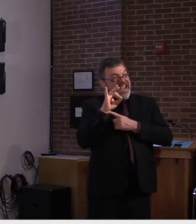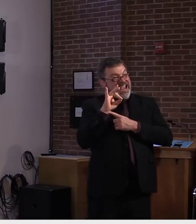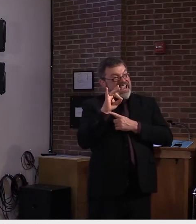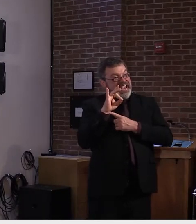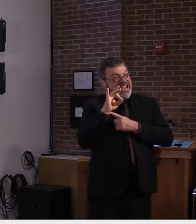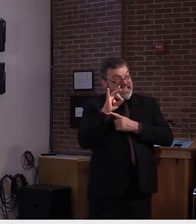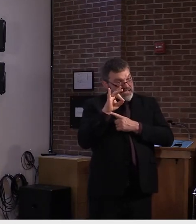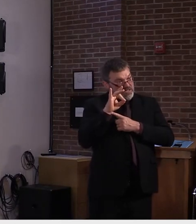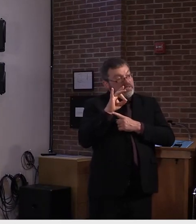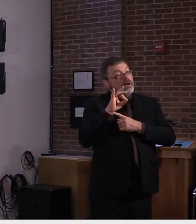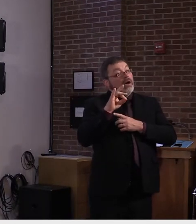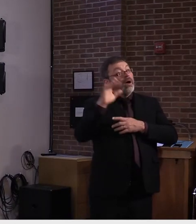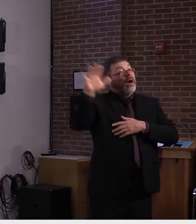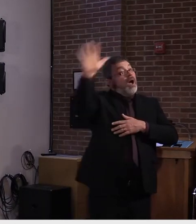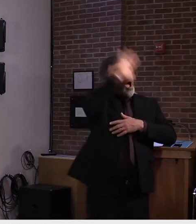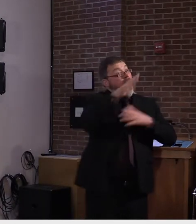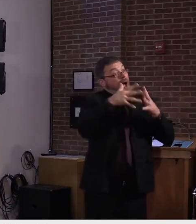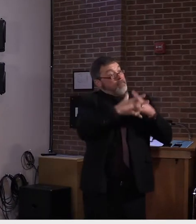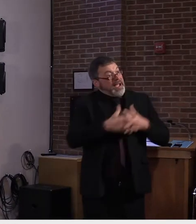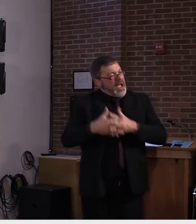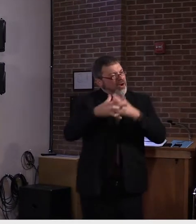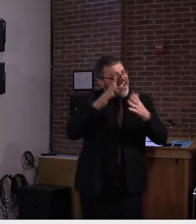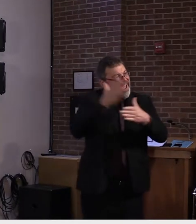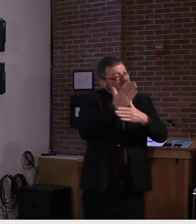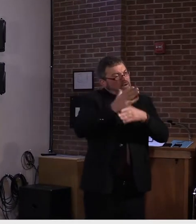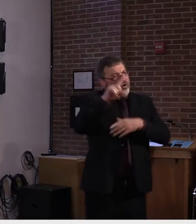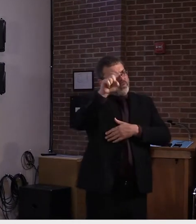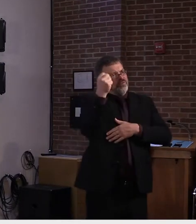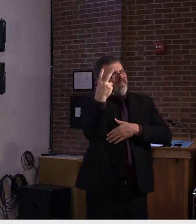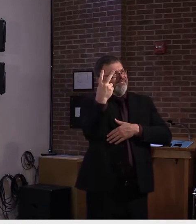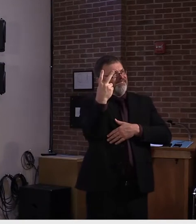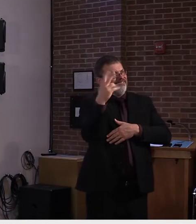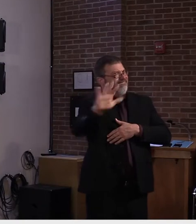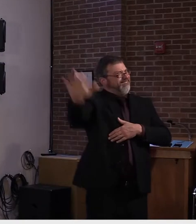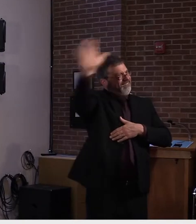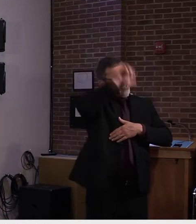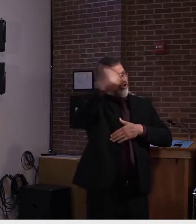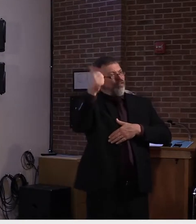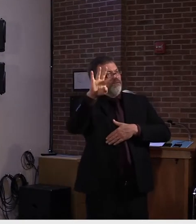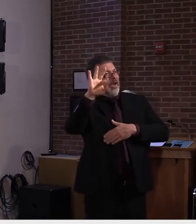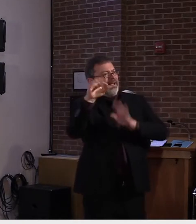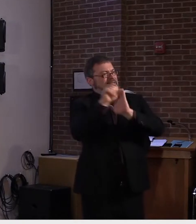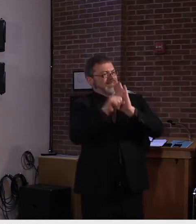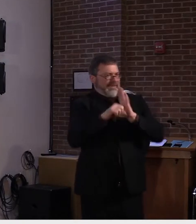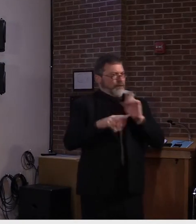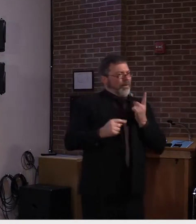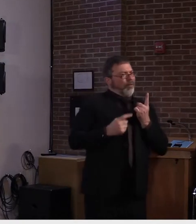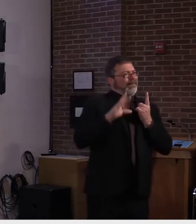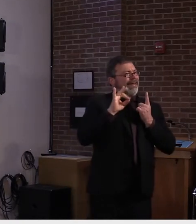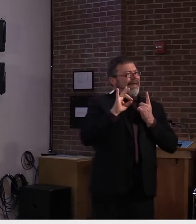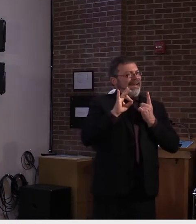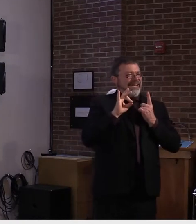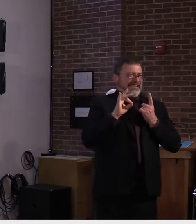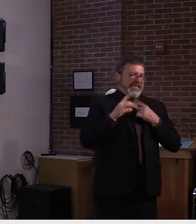percent positivity rate, which remains, as you can see, well below 1%,